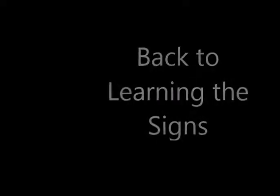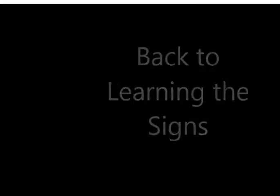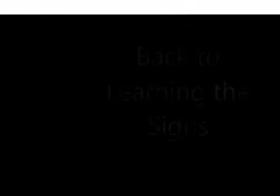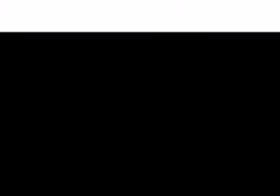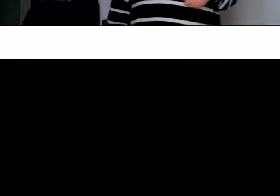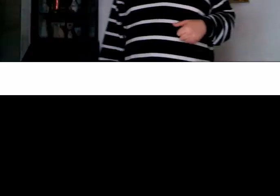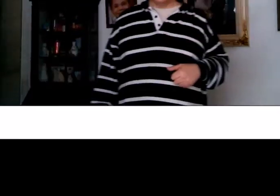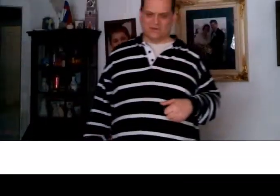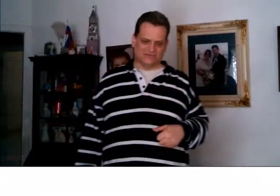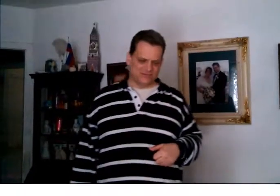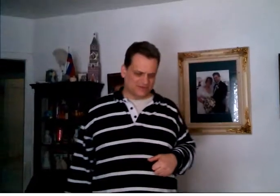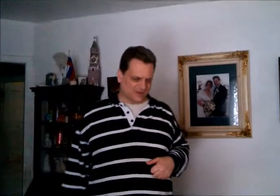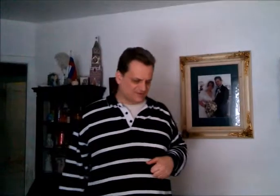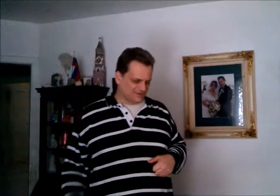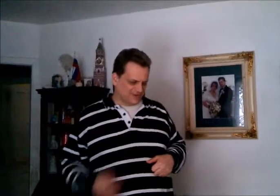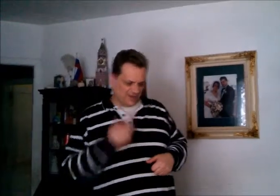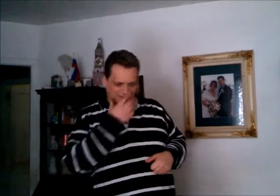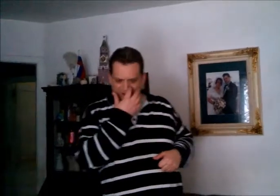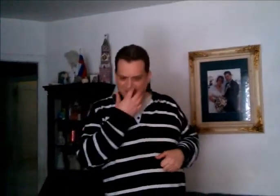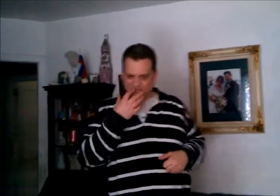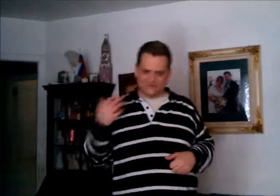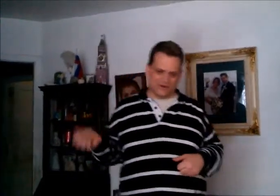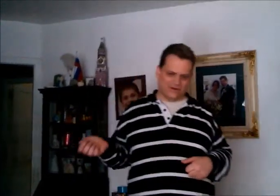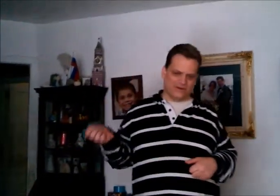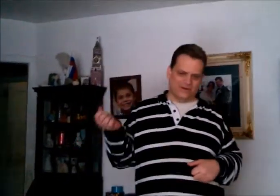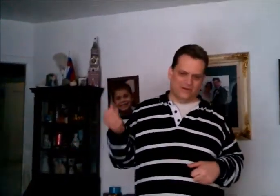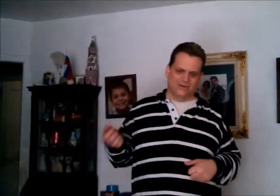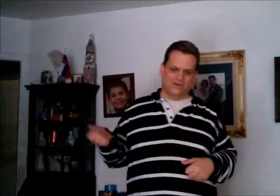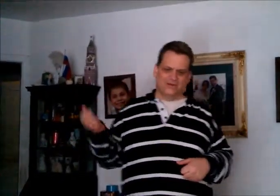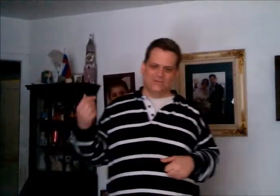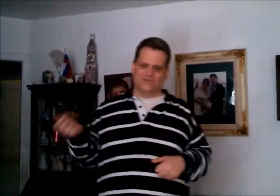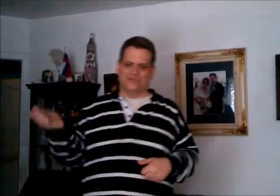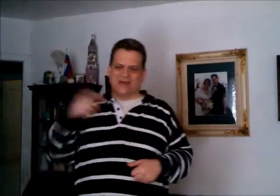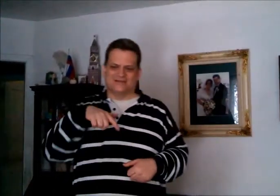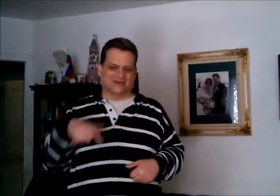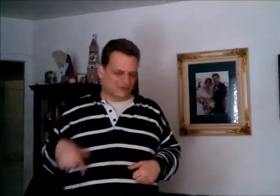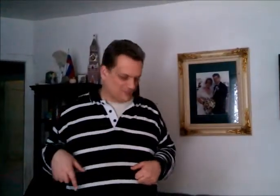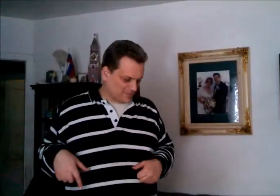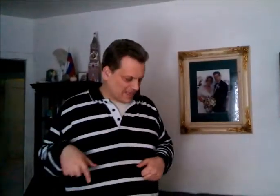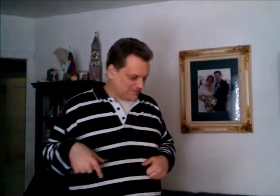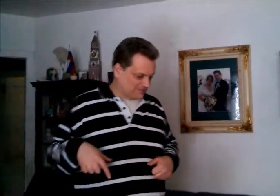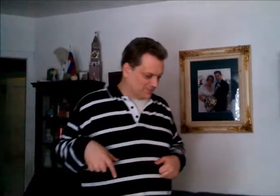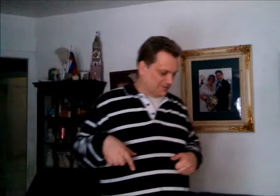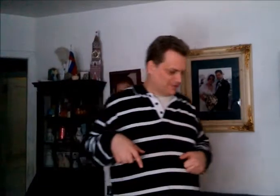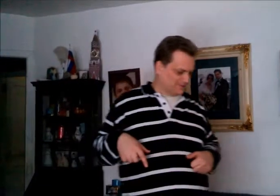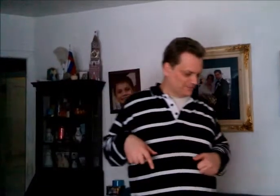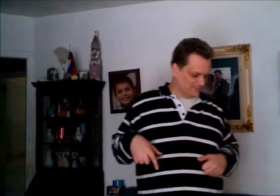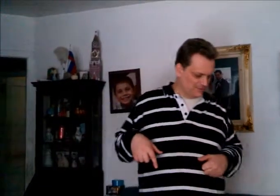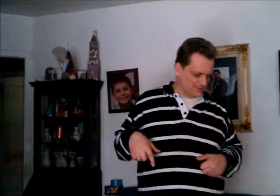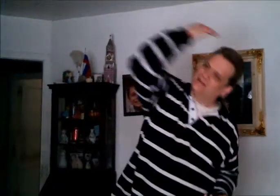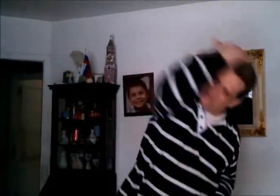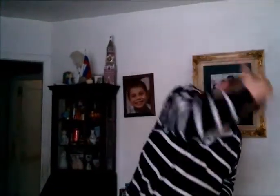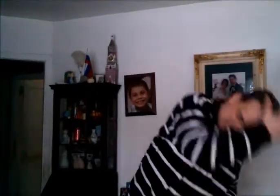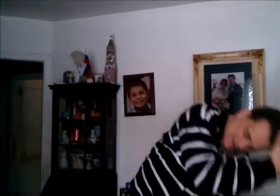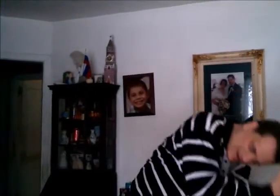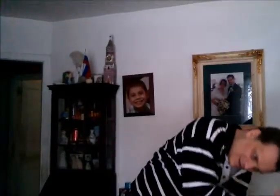So, let's put all the signs in together, and I'm going to start with the last sign from last week. Night.